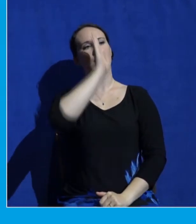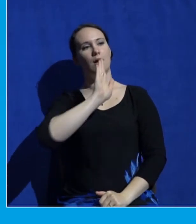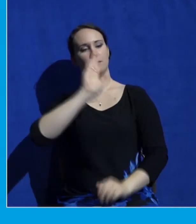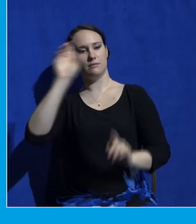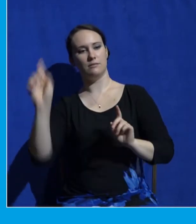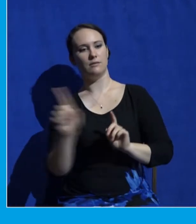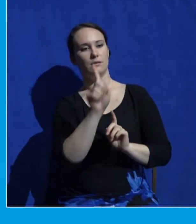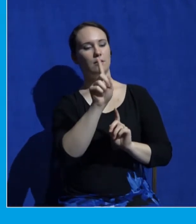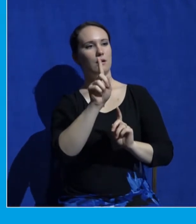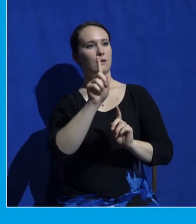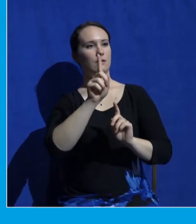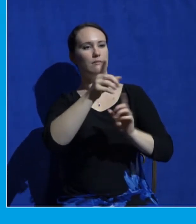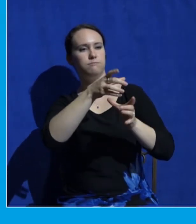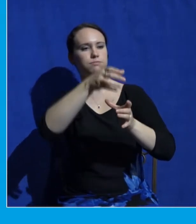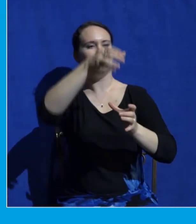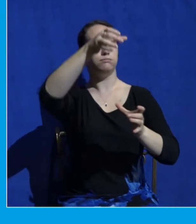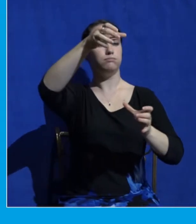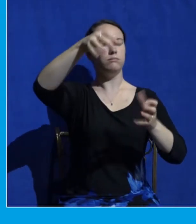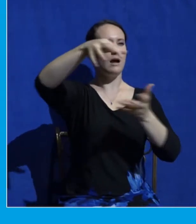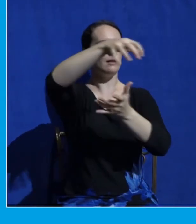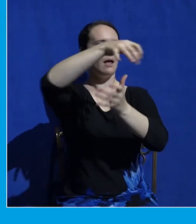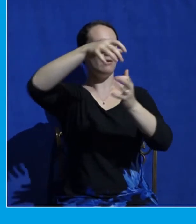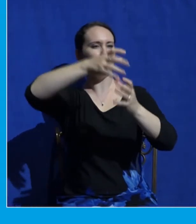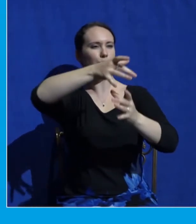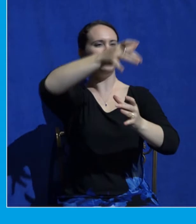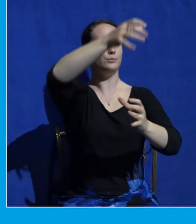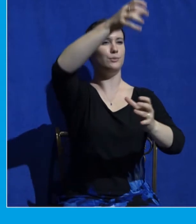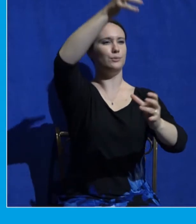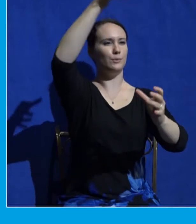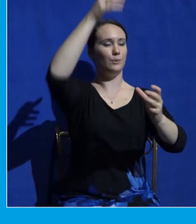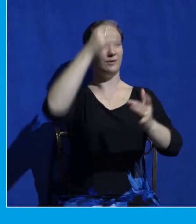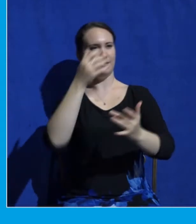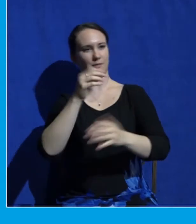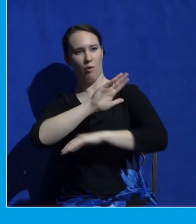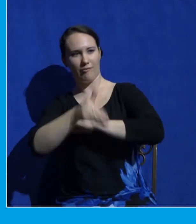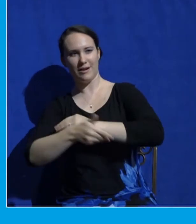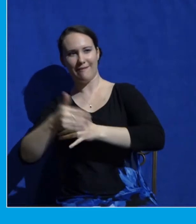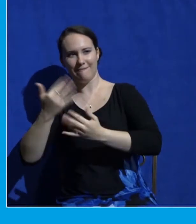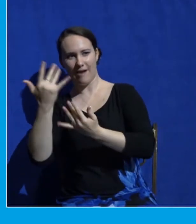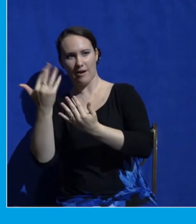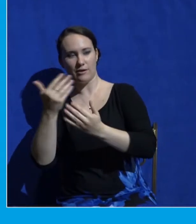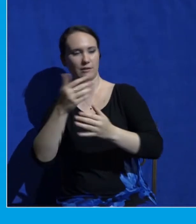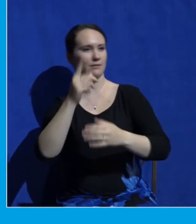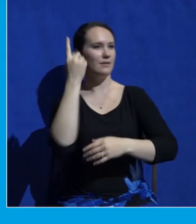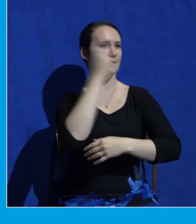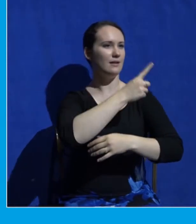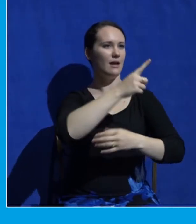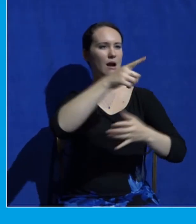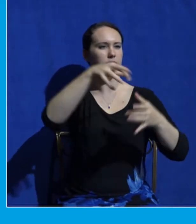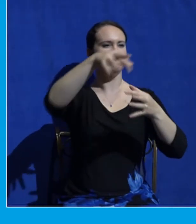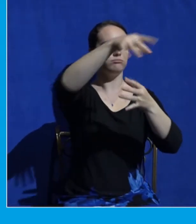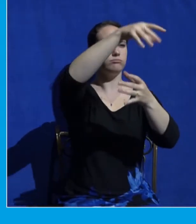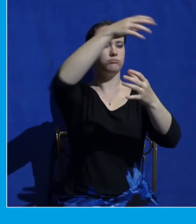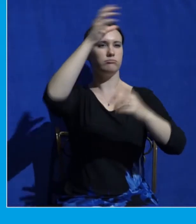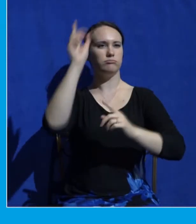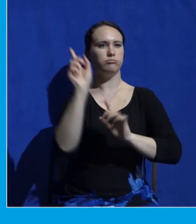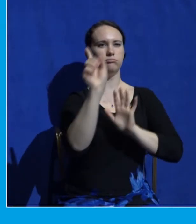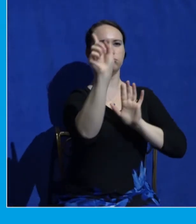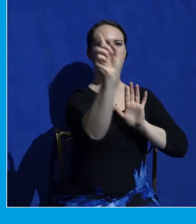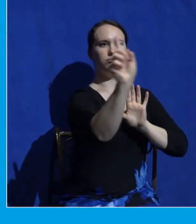wilderness and the cloud that would come over the tabernacle as they settled camp and the cloud that came to rest and glory